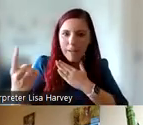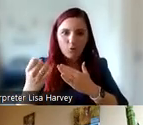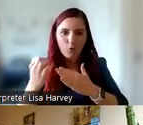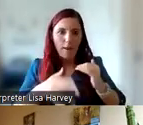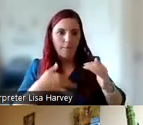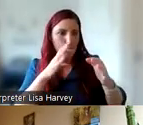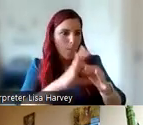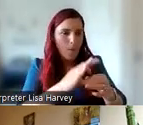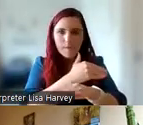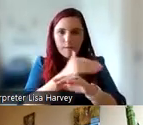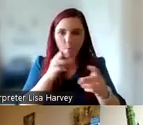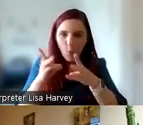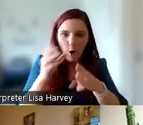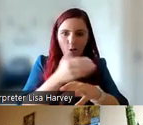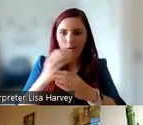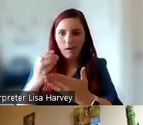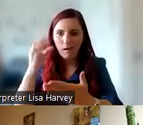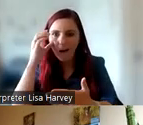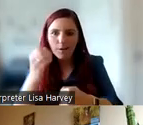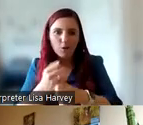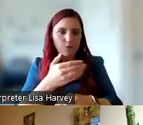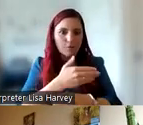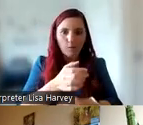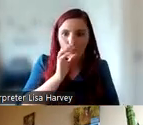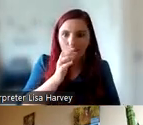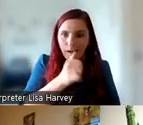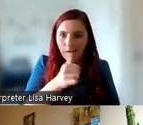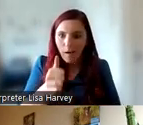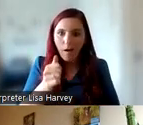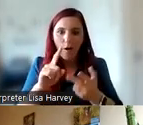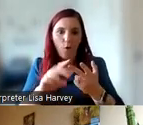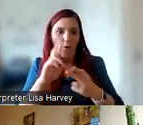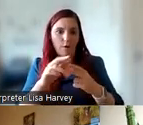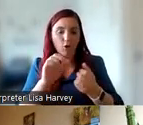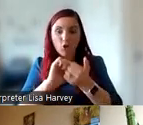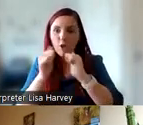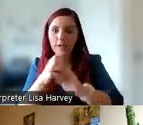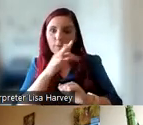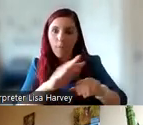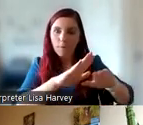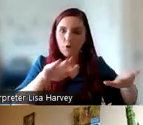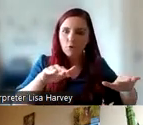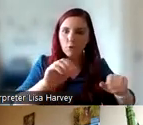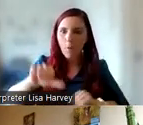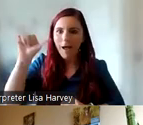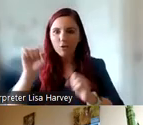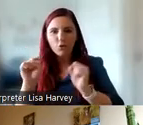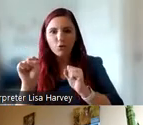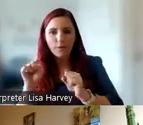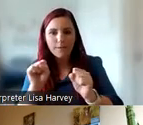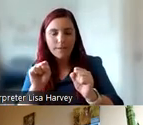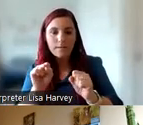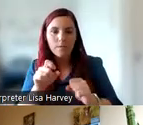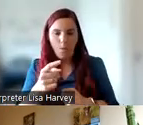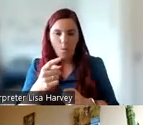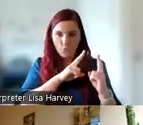starting work or college, using alcohol and transitioning from paediatric to adult services. So what we see in research